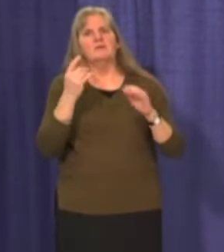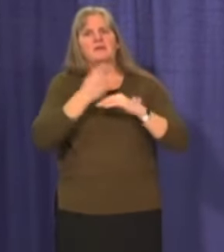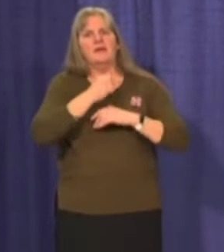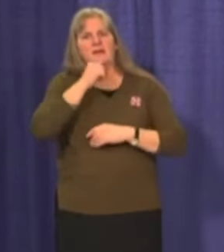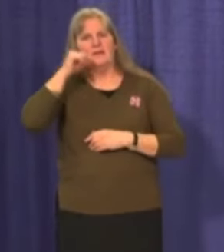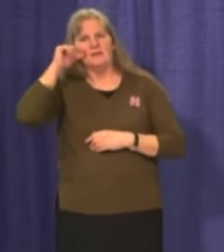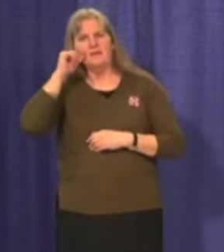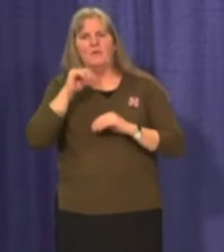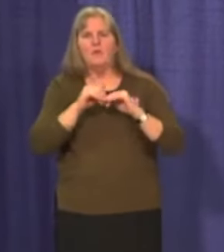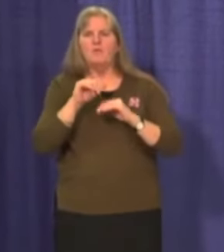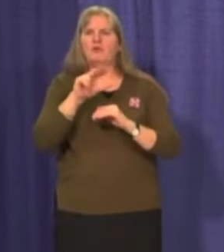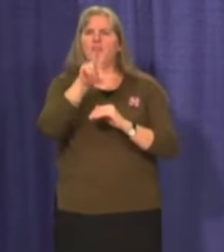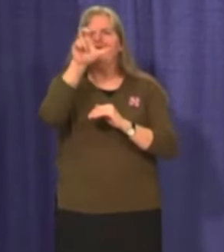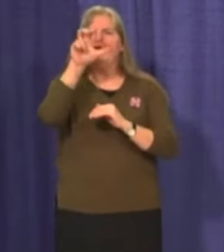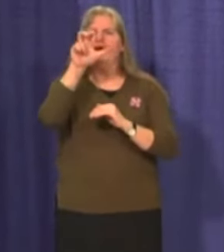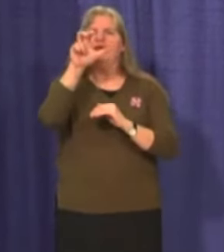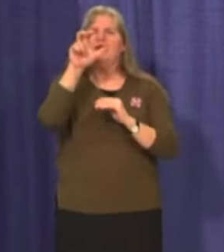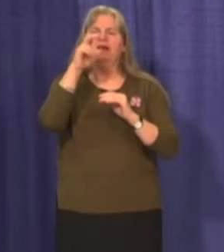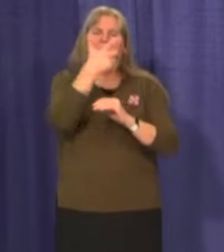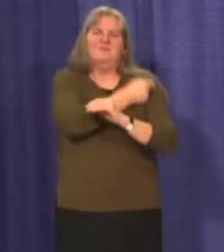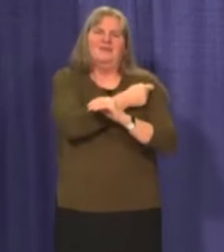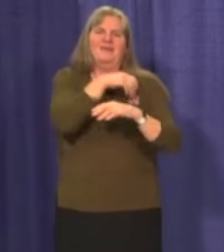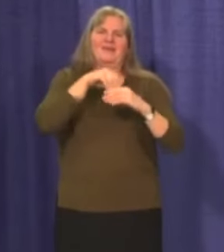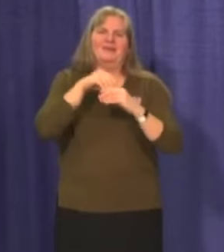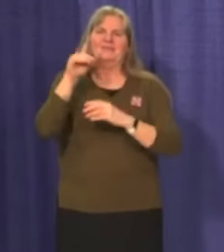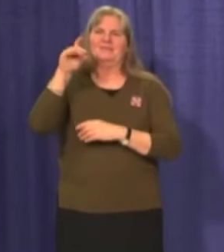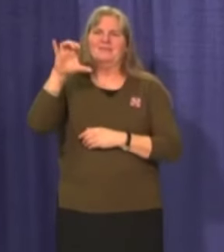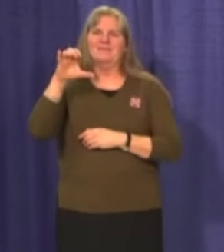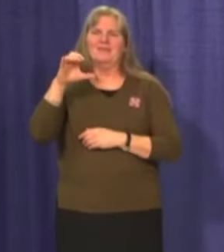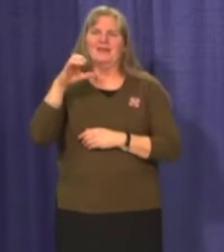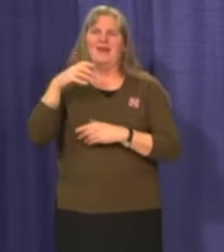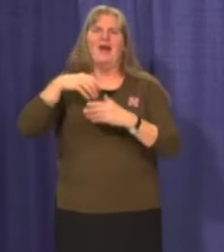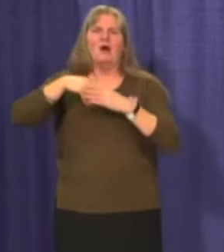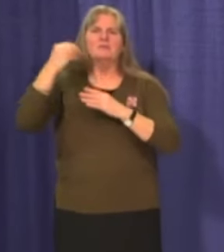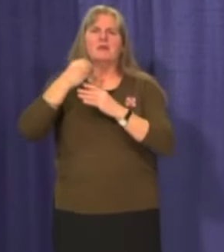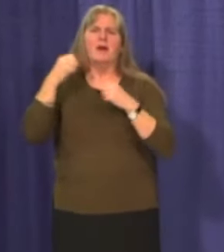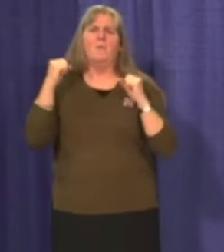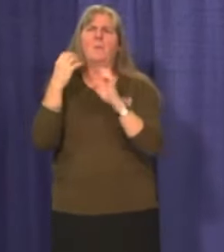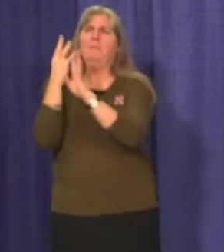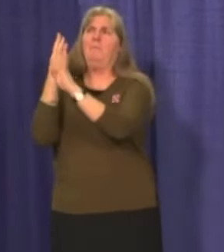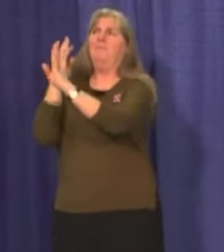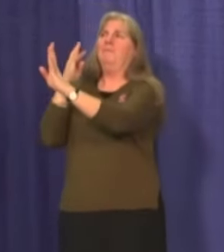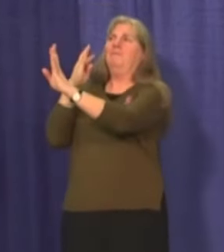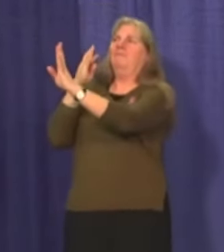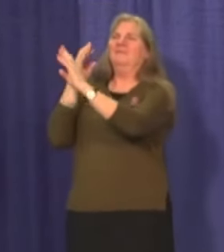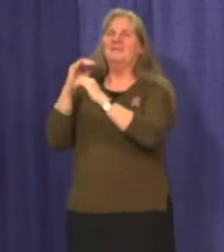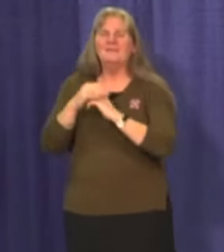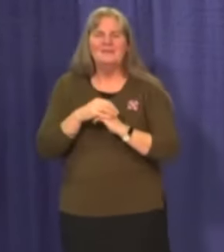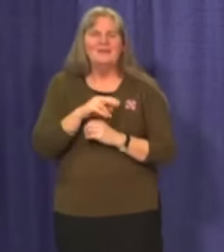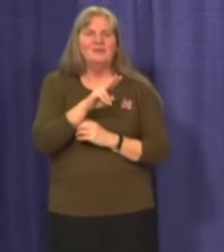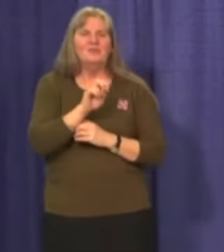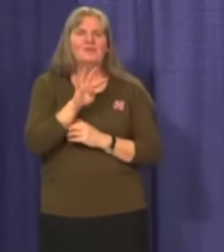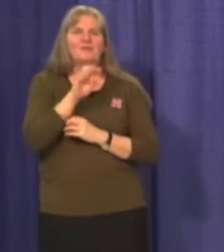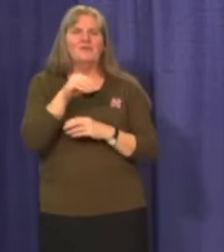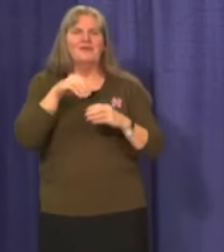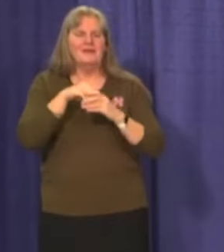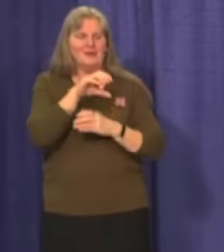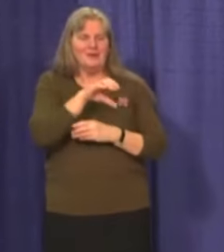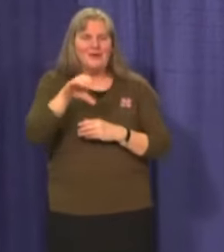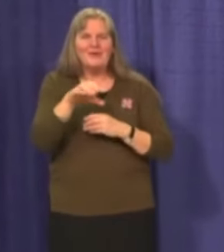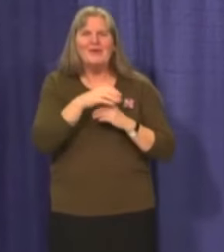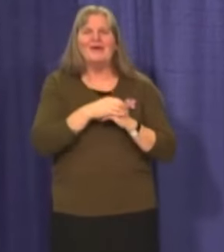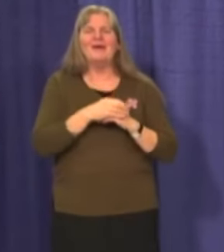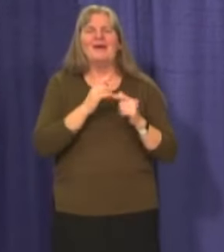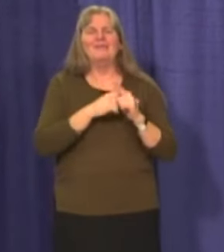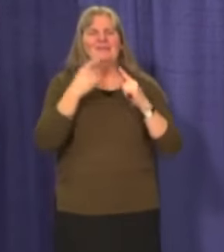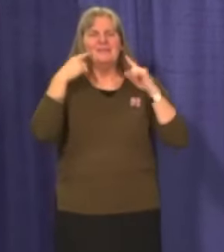over 300 in Dawson, lineups in the cold notwithstanding, 240 in Carcross, and a successful